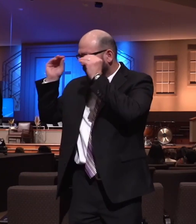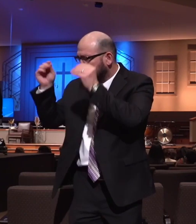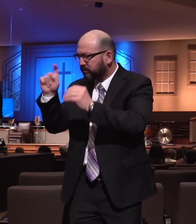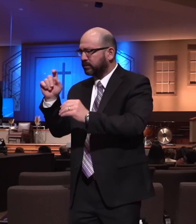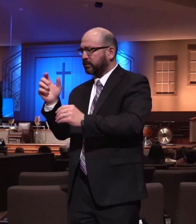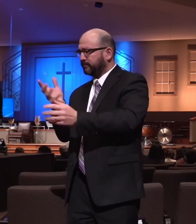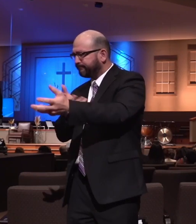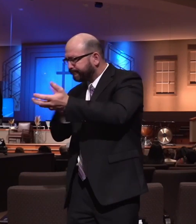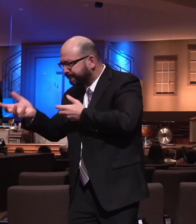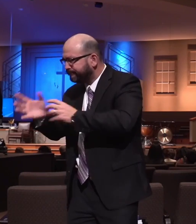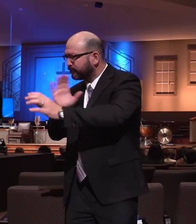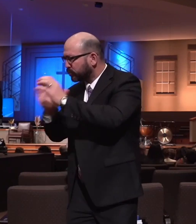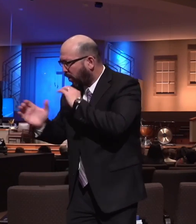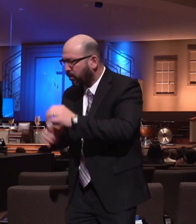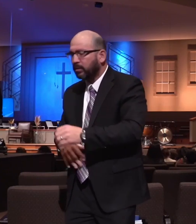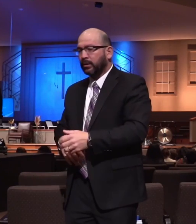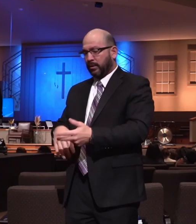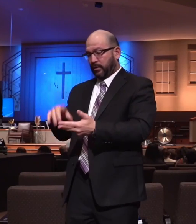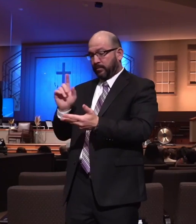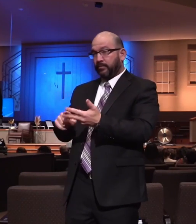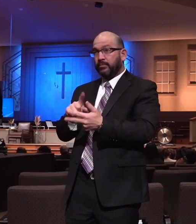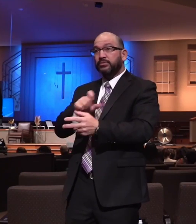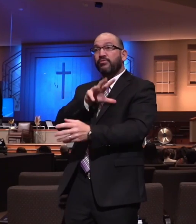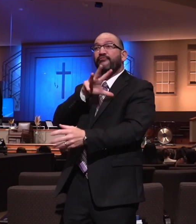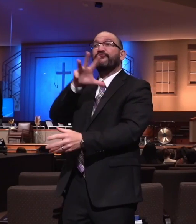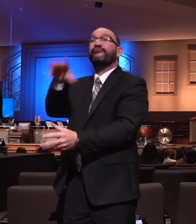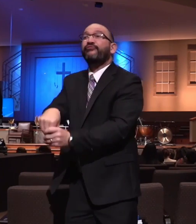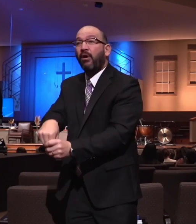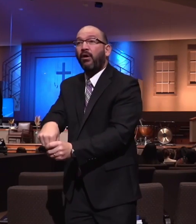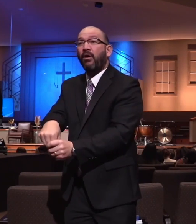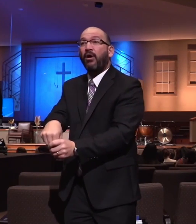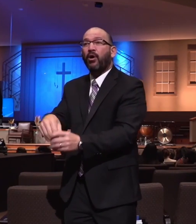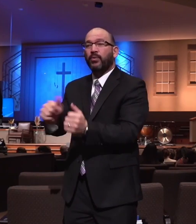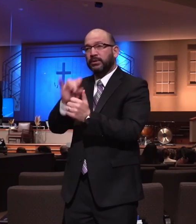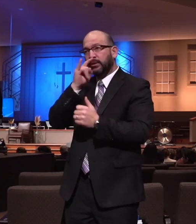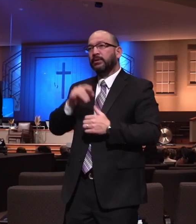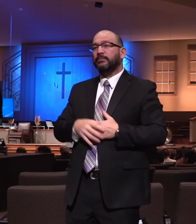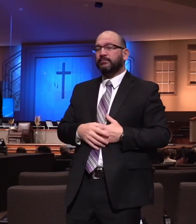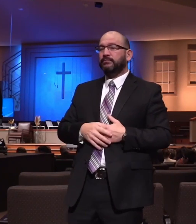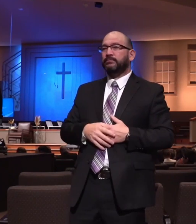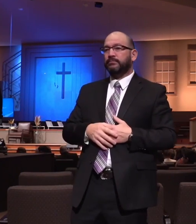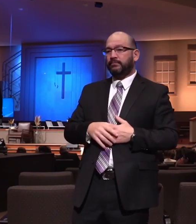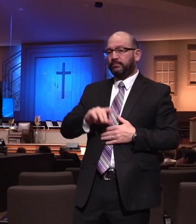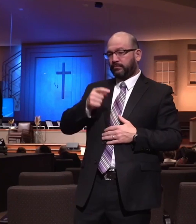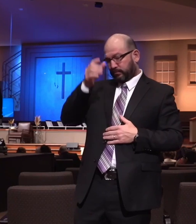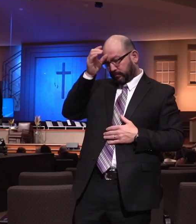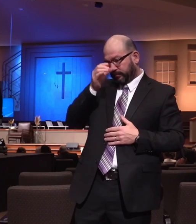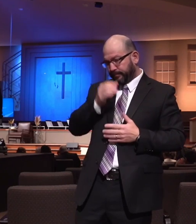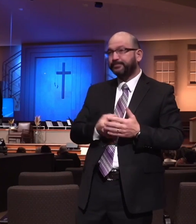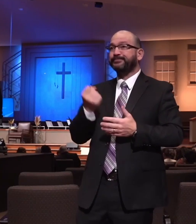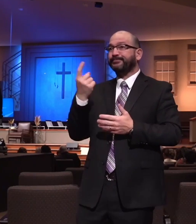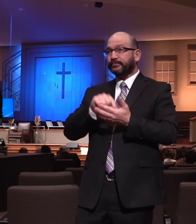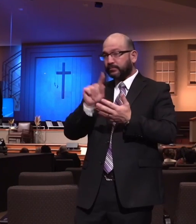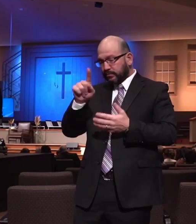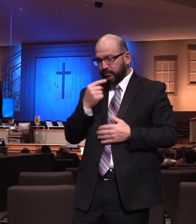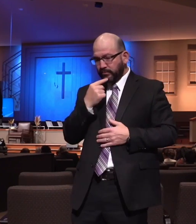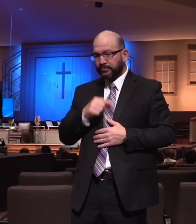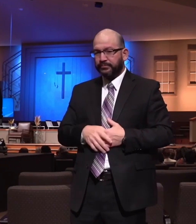Thirdly, there must be involvement with your children. I think at 1 Corinthians 11, 1, it says this, be ye